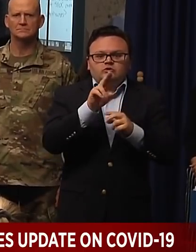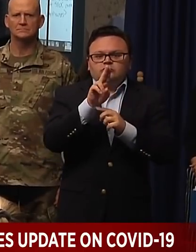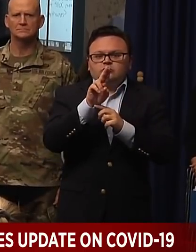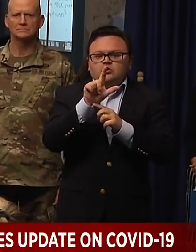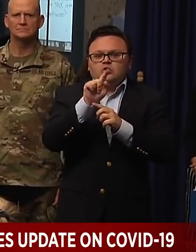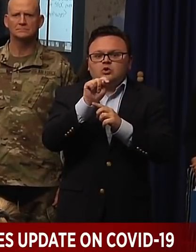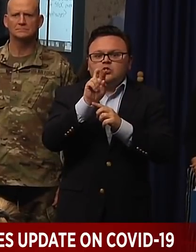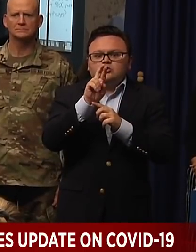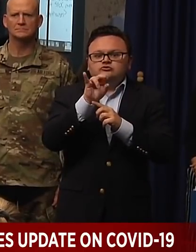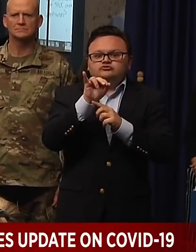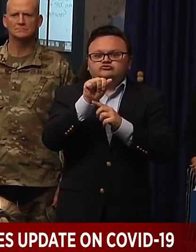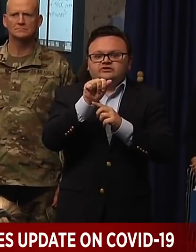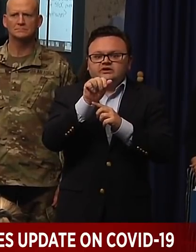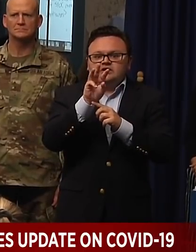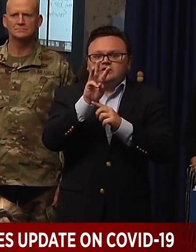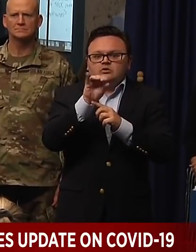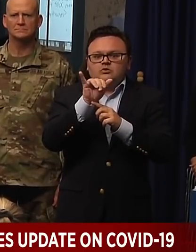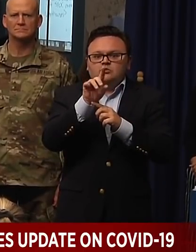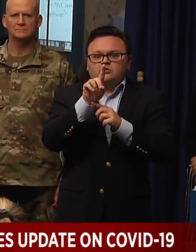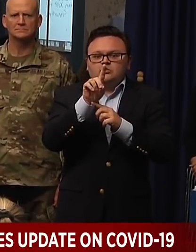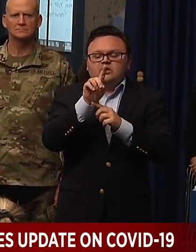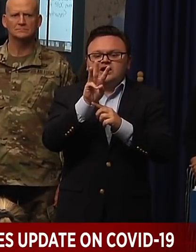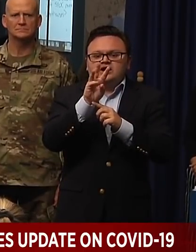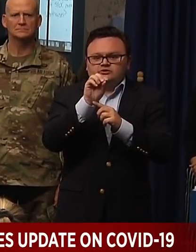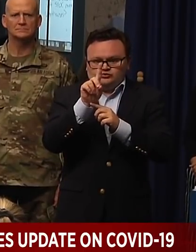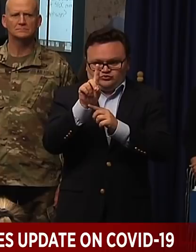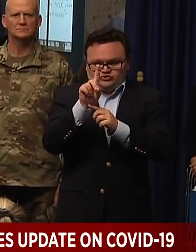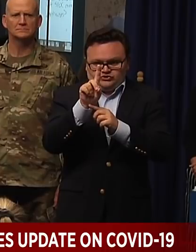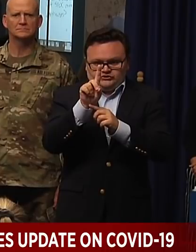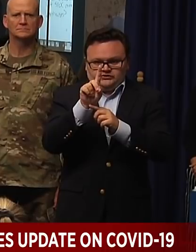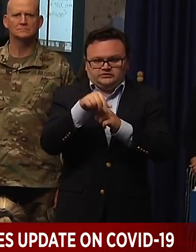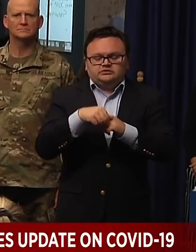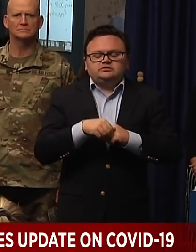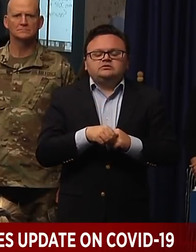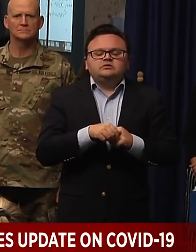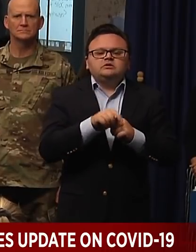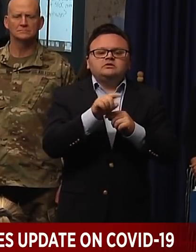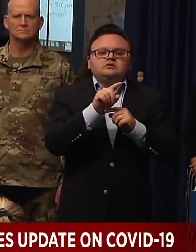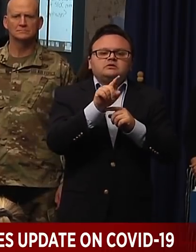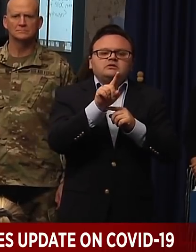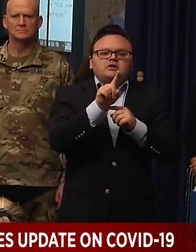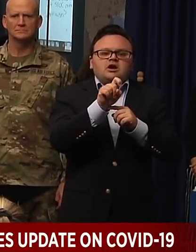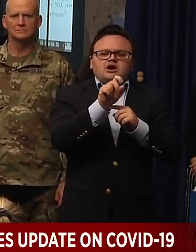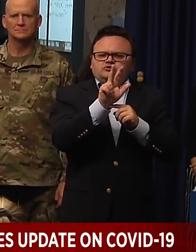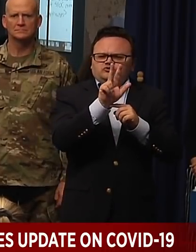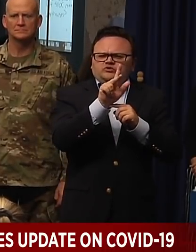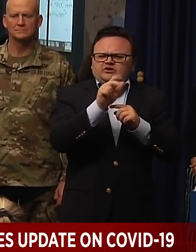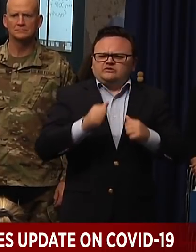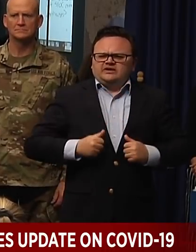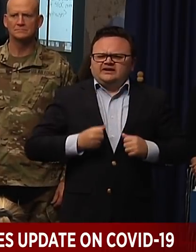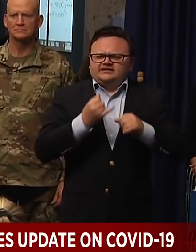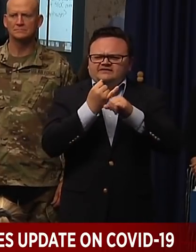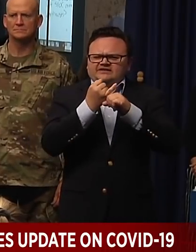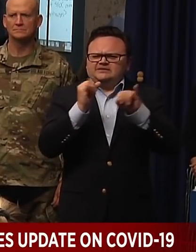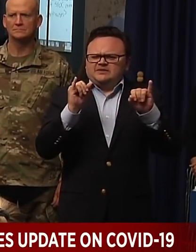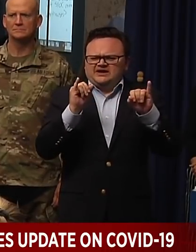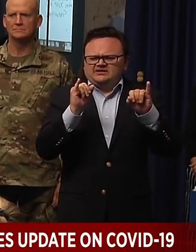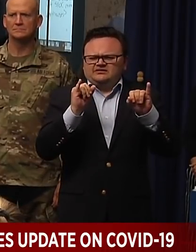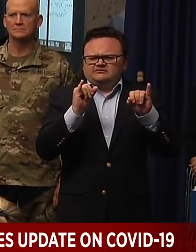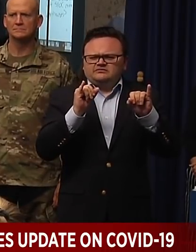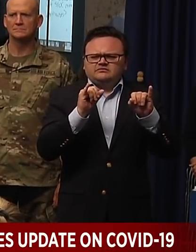96 on the ALF side, 123 on the independent side. There are seven positive cases